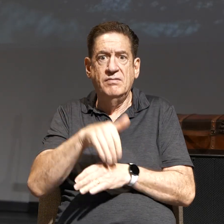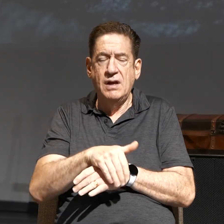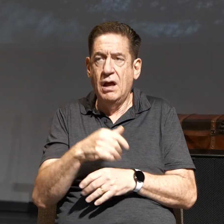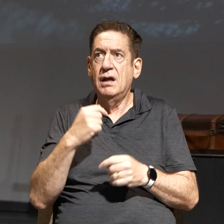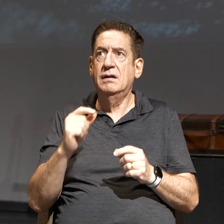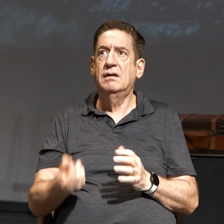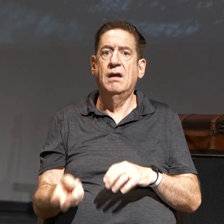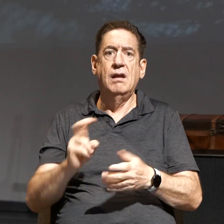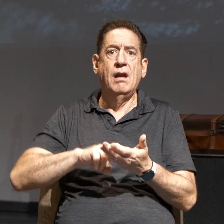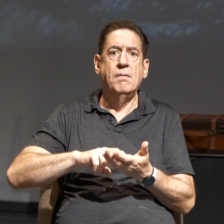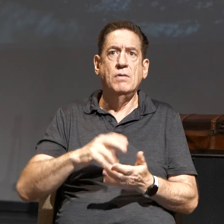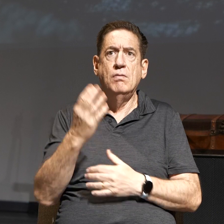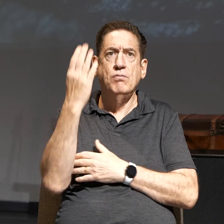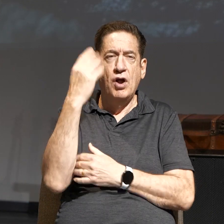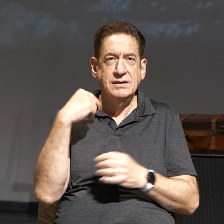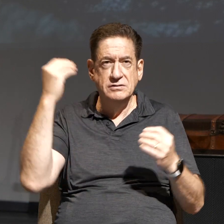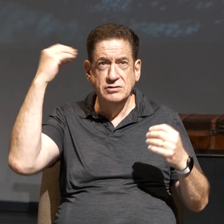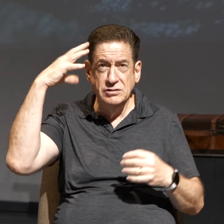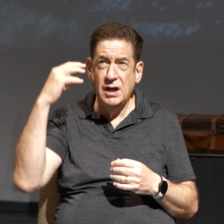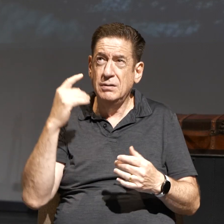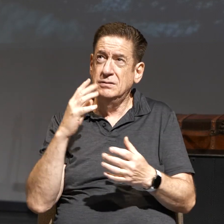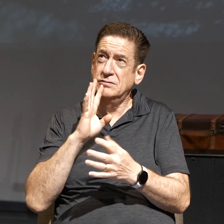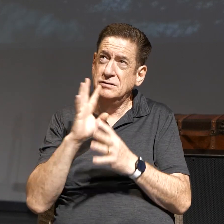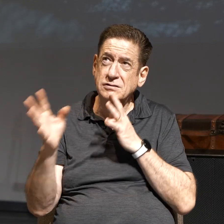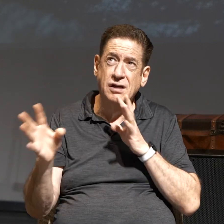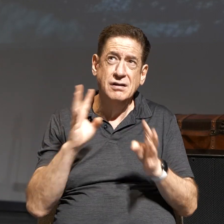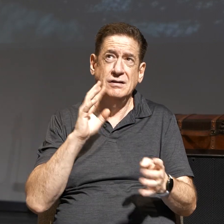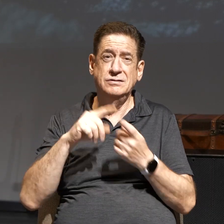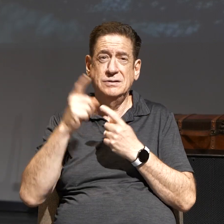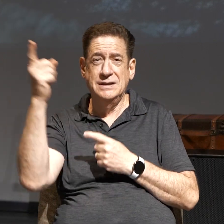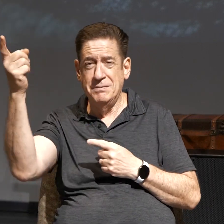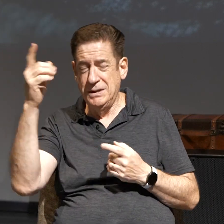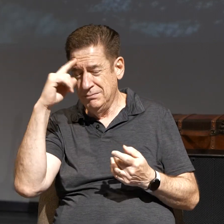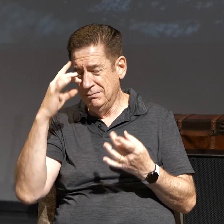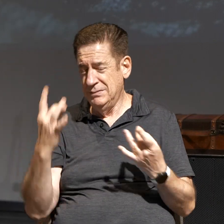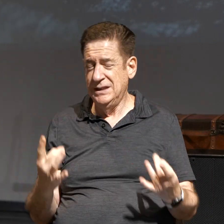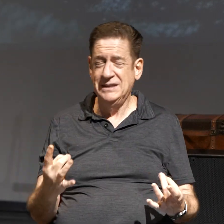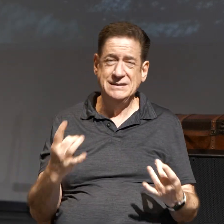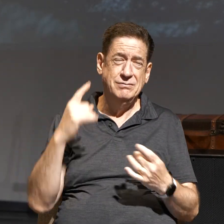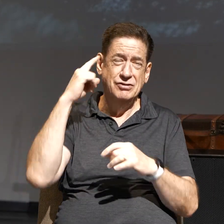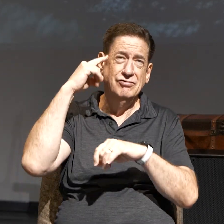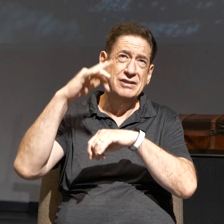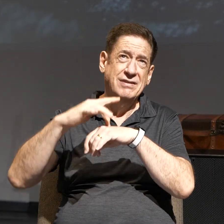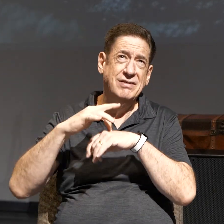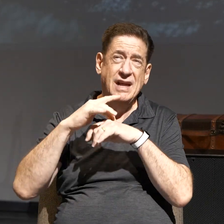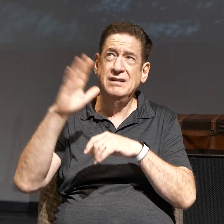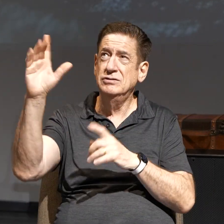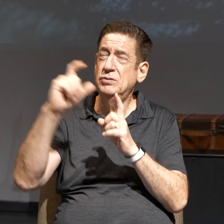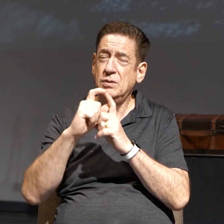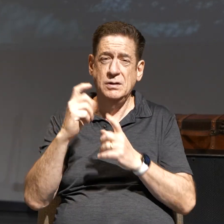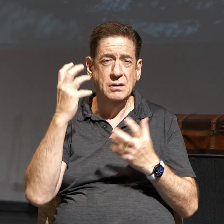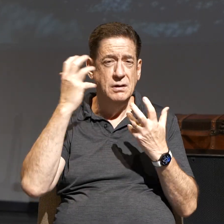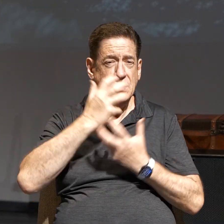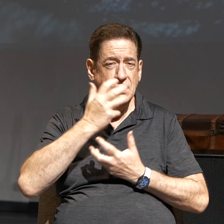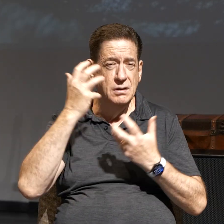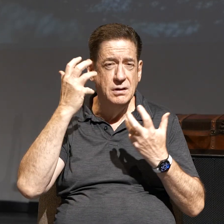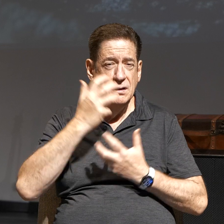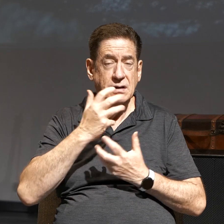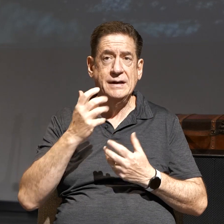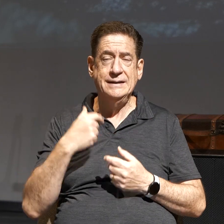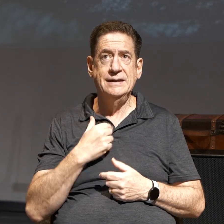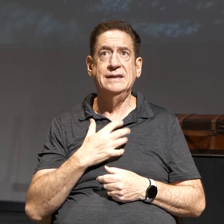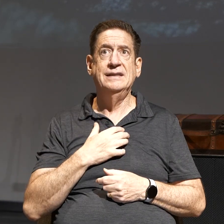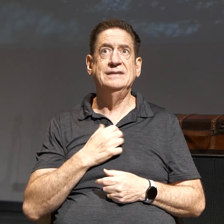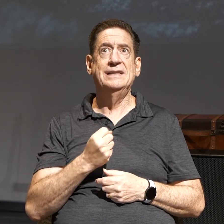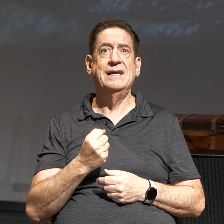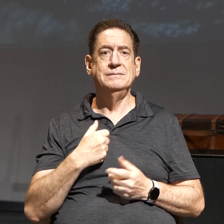in the morning. I'm taking a shower. I'm interacting with Him. I'm meditating. I'm reflecting on His Word. Oh, my goodness. That's what takes me